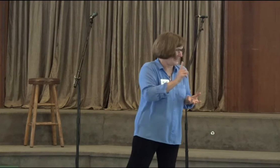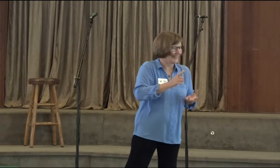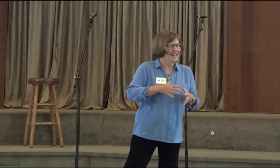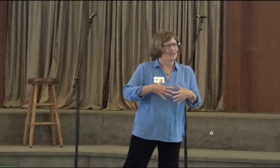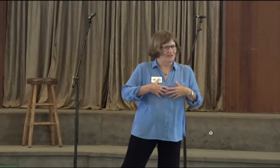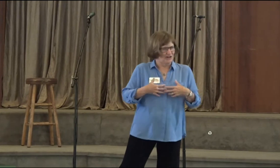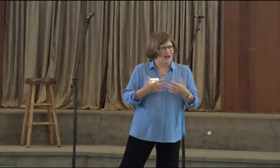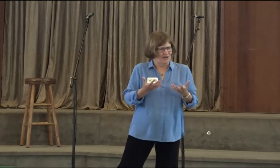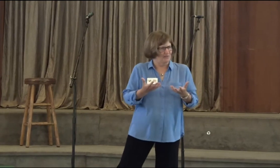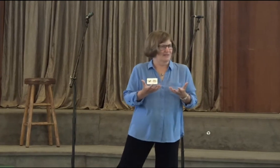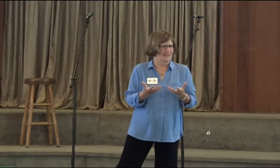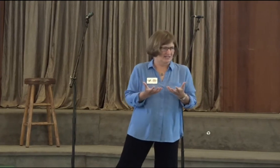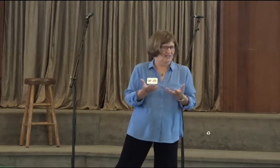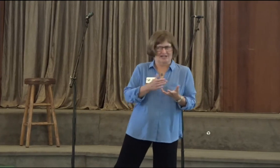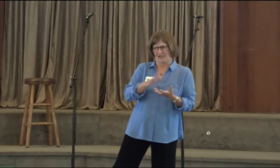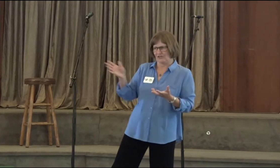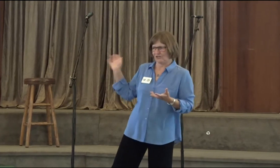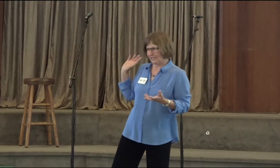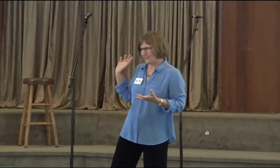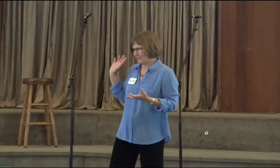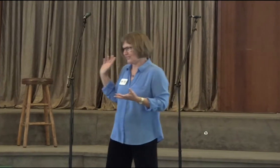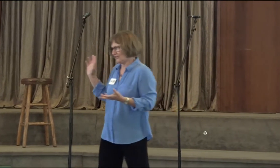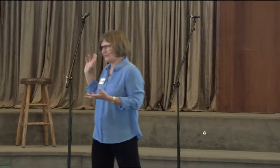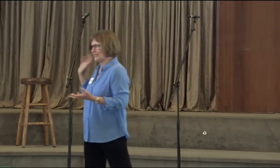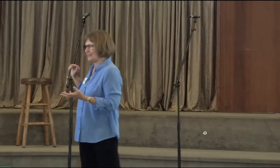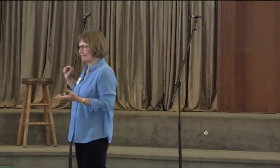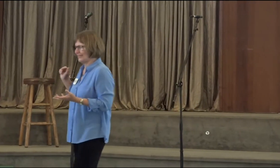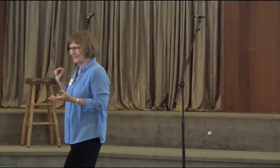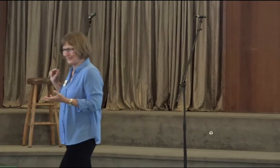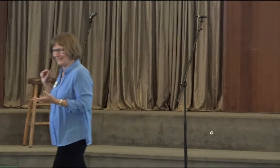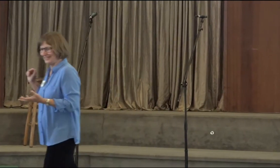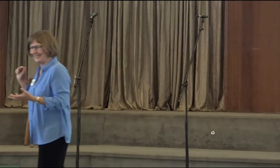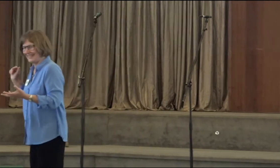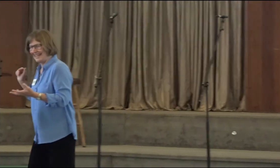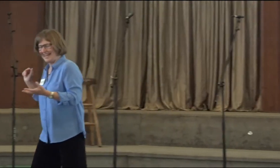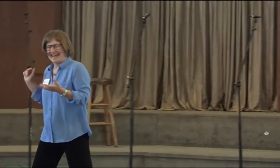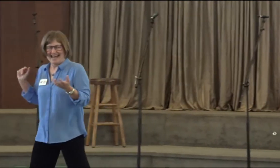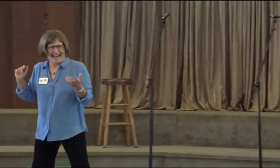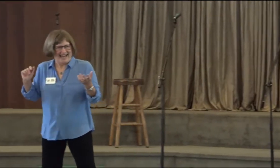FYI, when your heart opens, you got no choice. You're just doing something else.